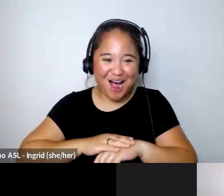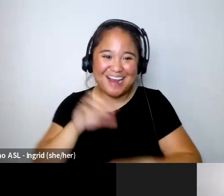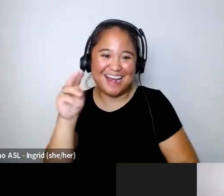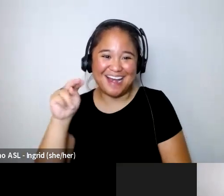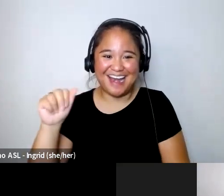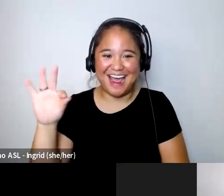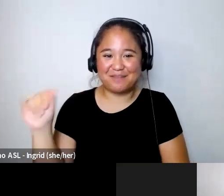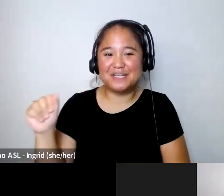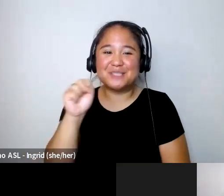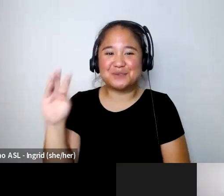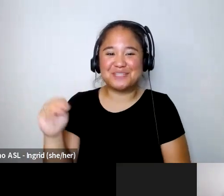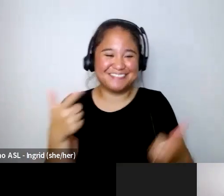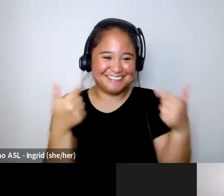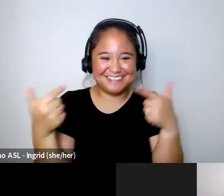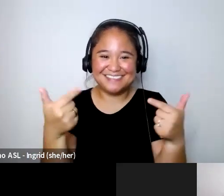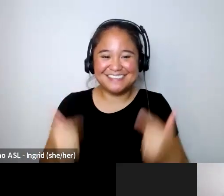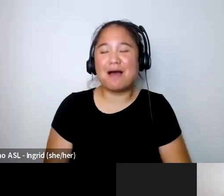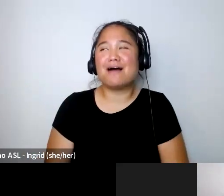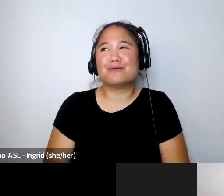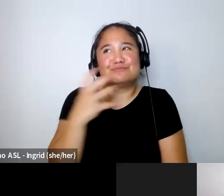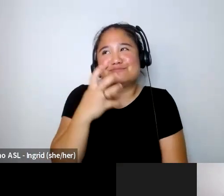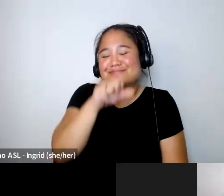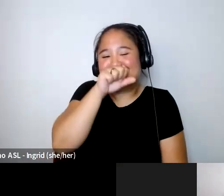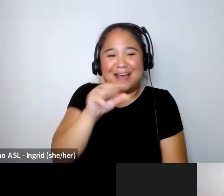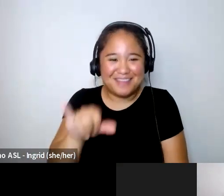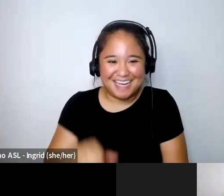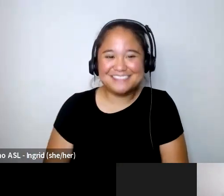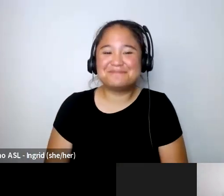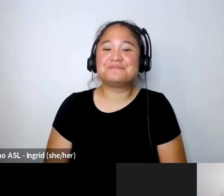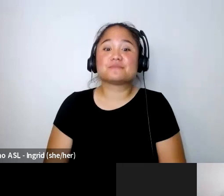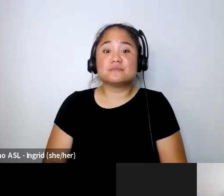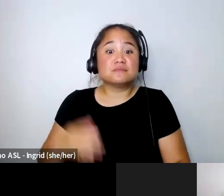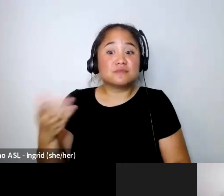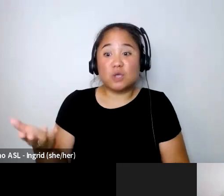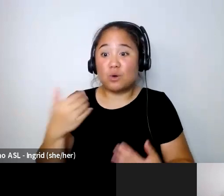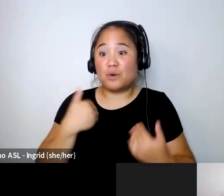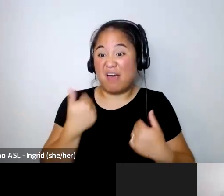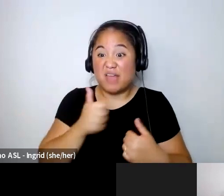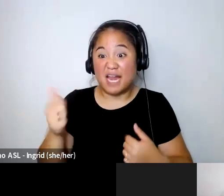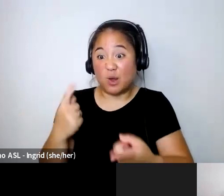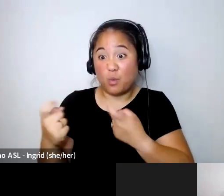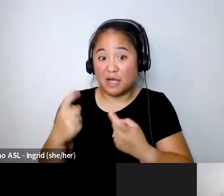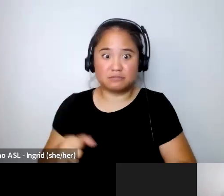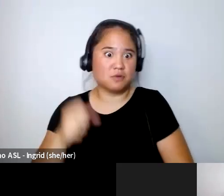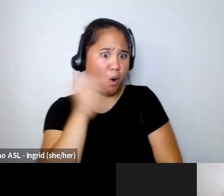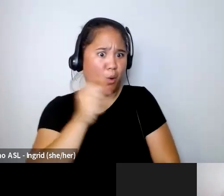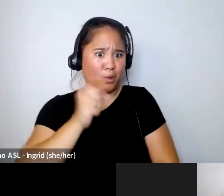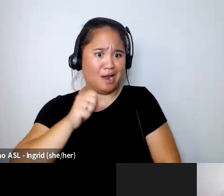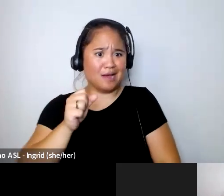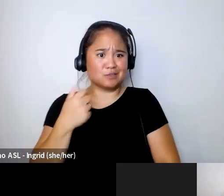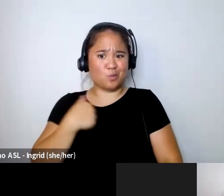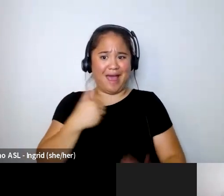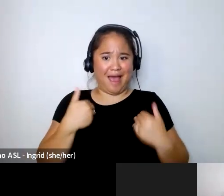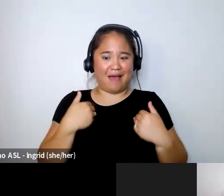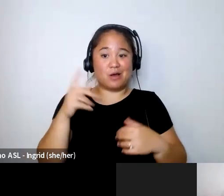oh my goodness i love it so julianne do we have any questions we sure do um a